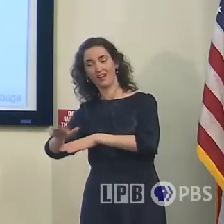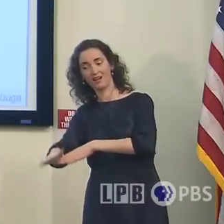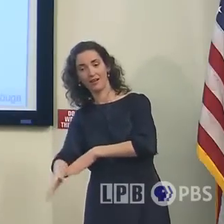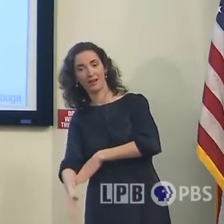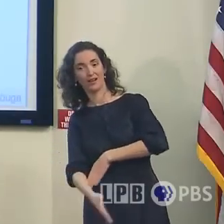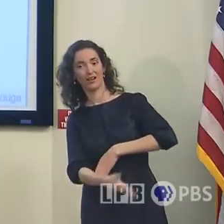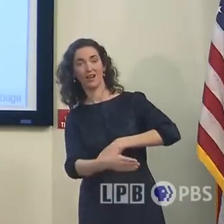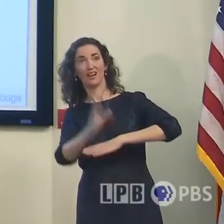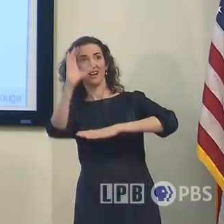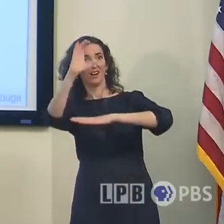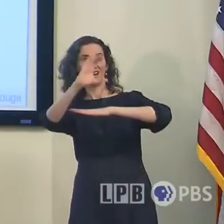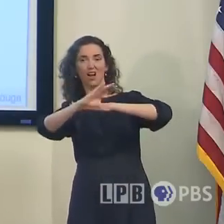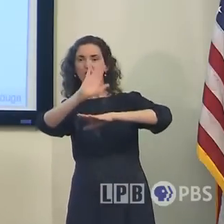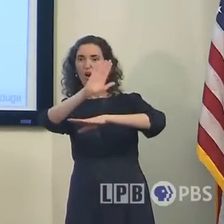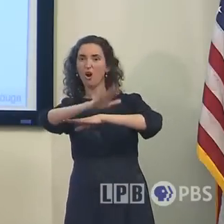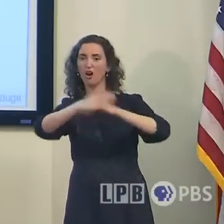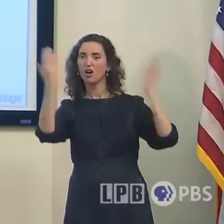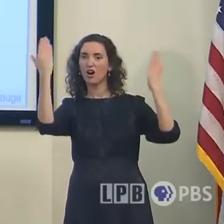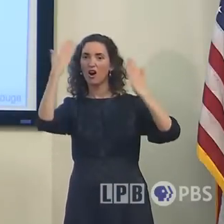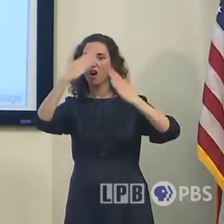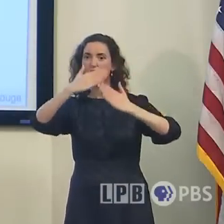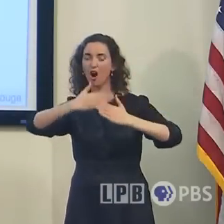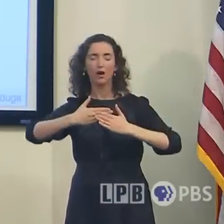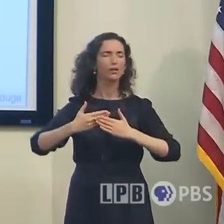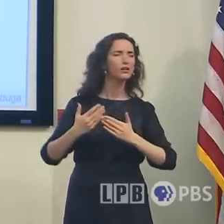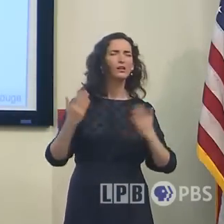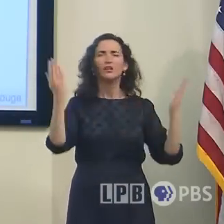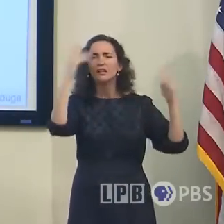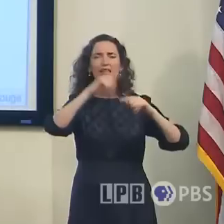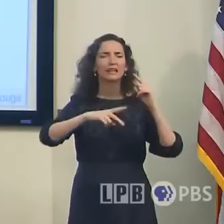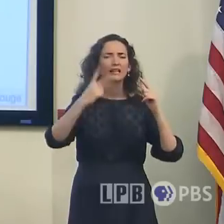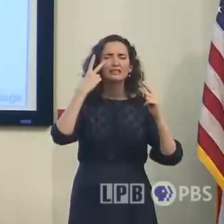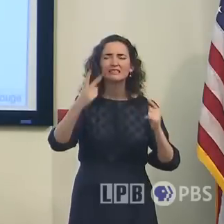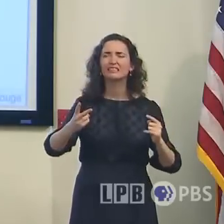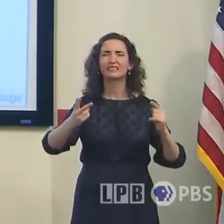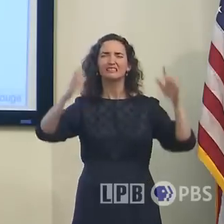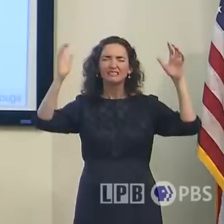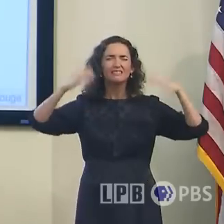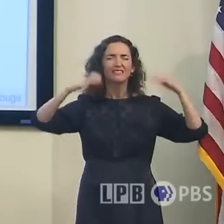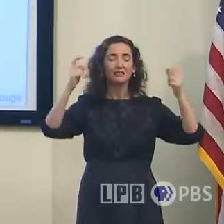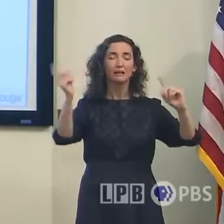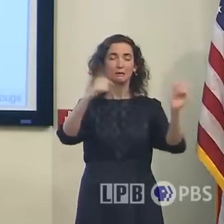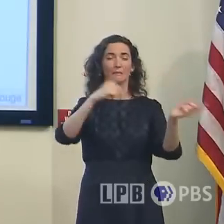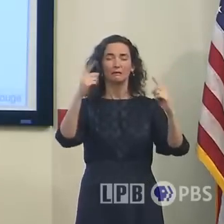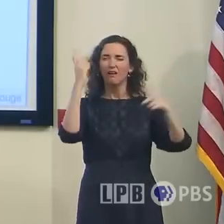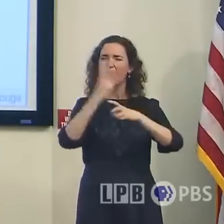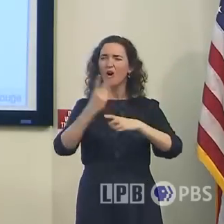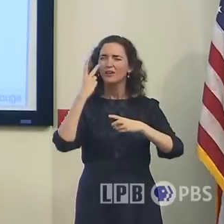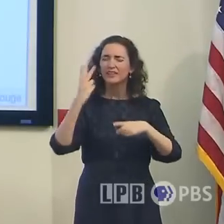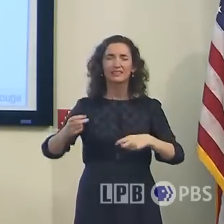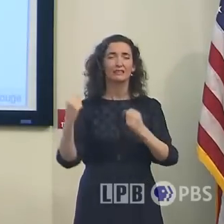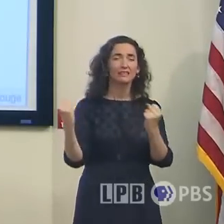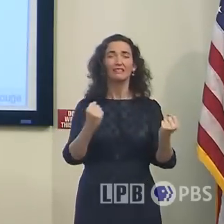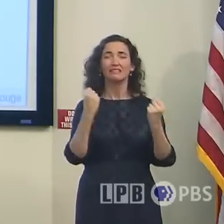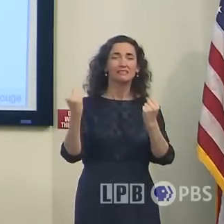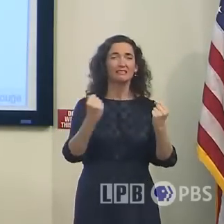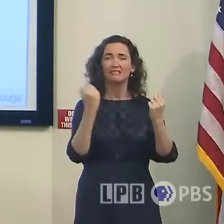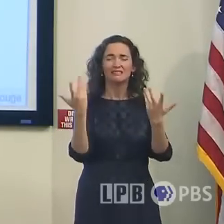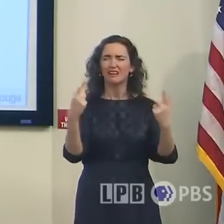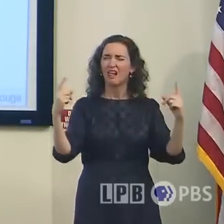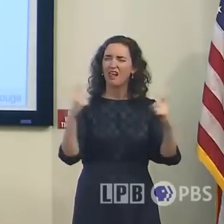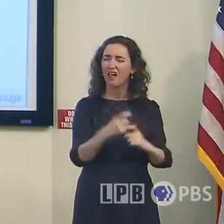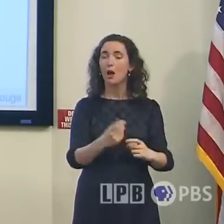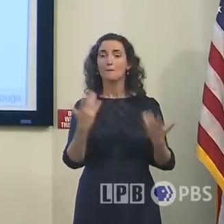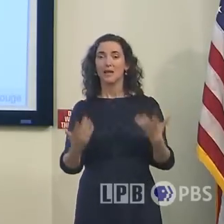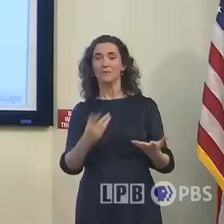as you go in the nighttime, you do not want to be trying to drive around when we're seeing heavy rains that could be creating all sorts of river or